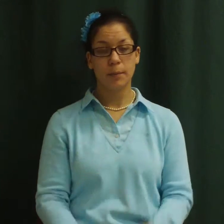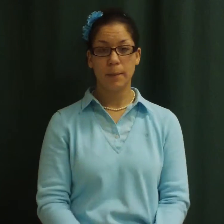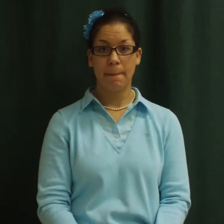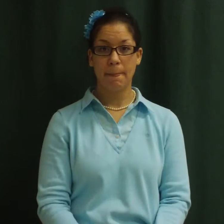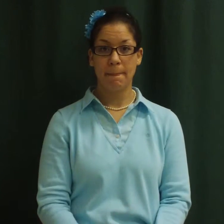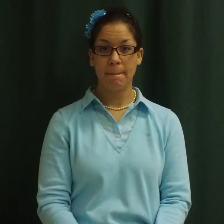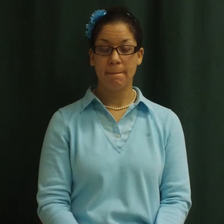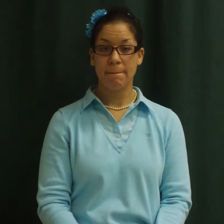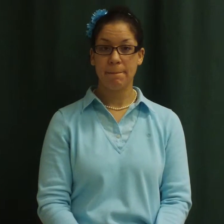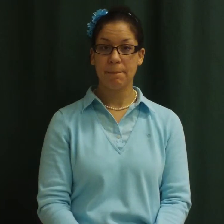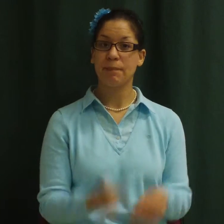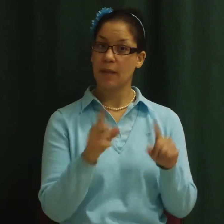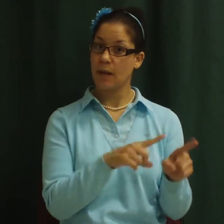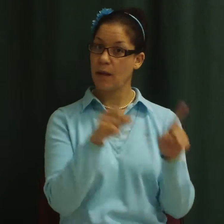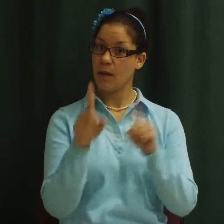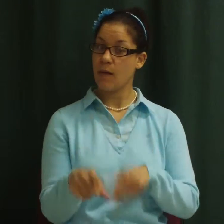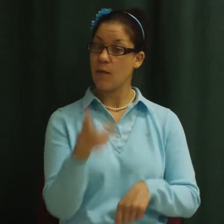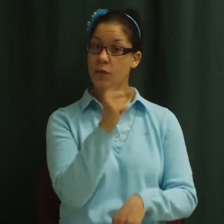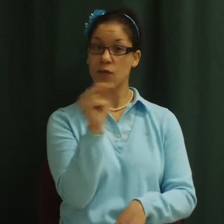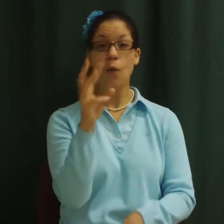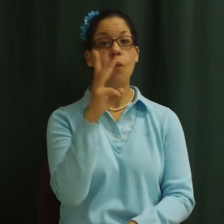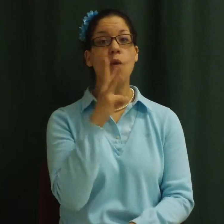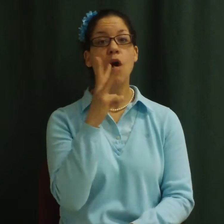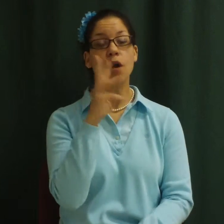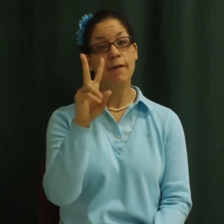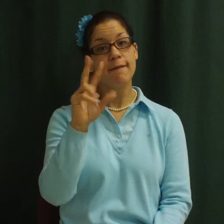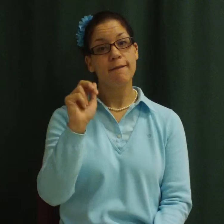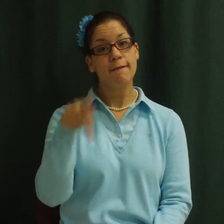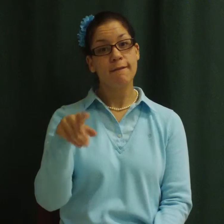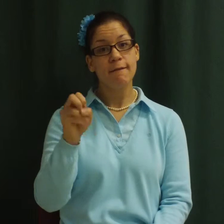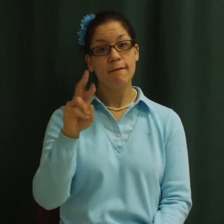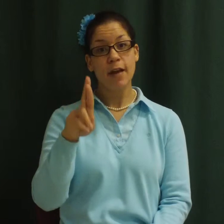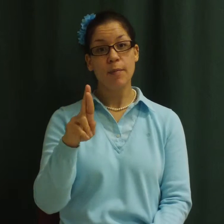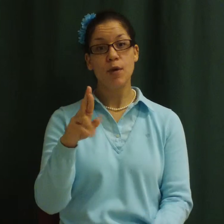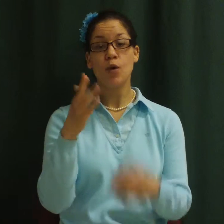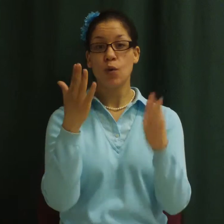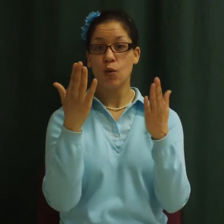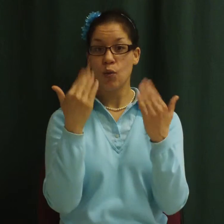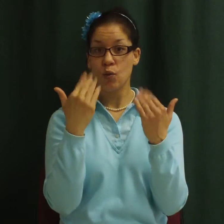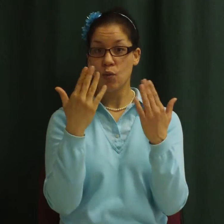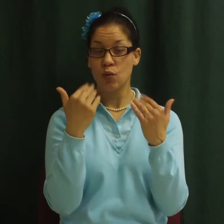As the water vapor cools, it forms teeny, tiny drops of water.